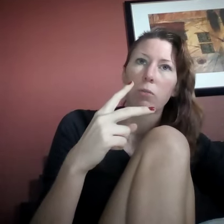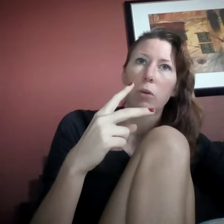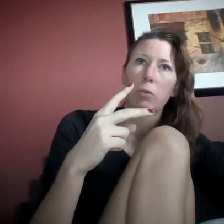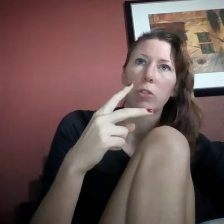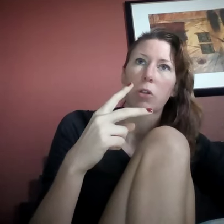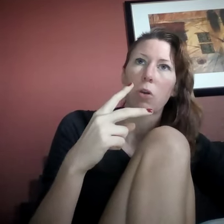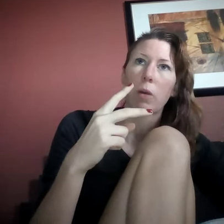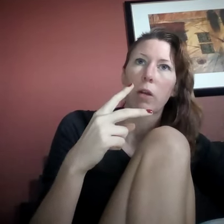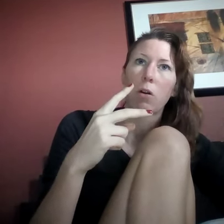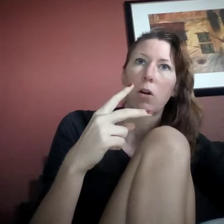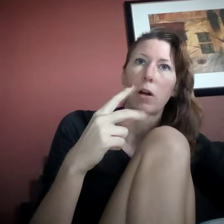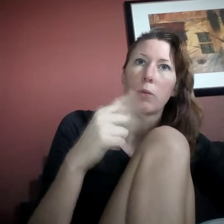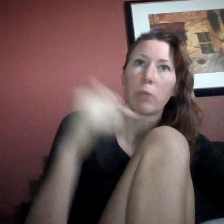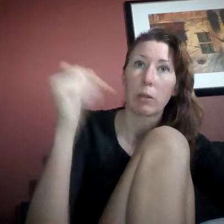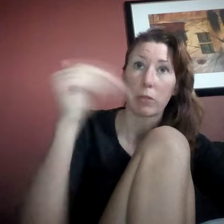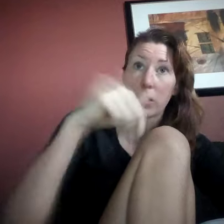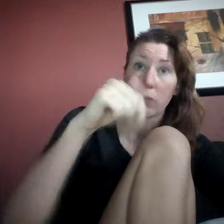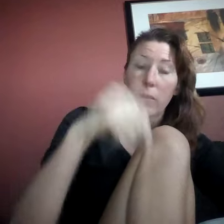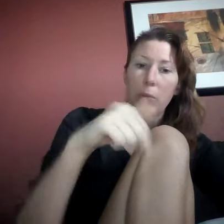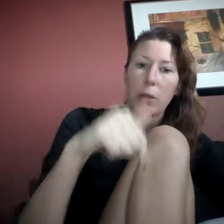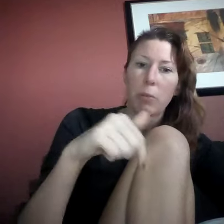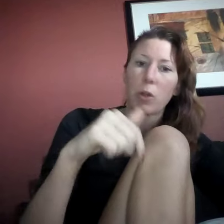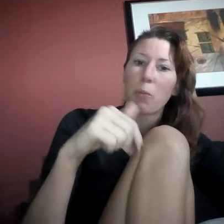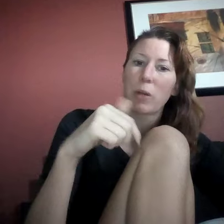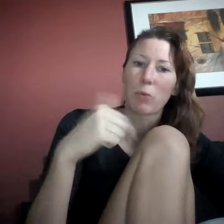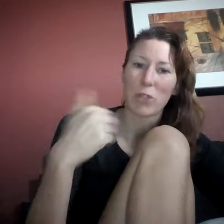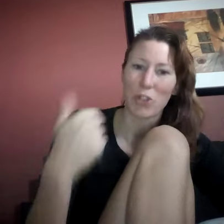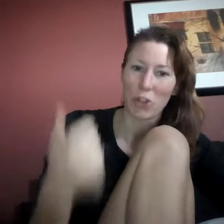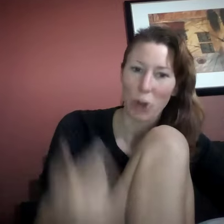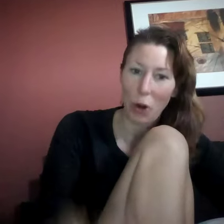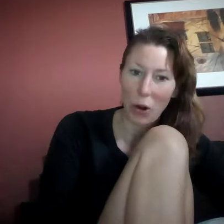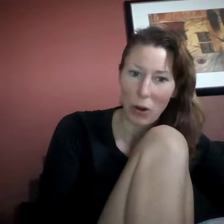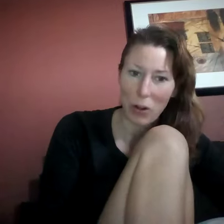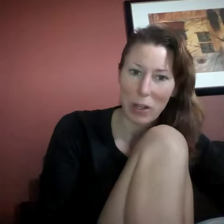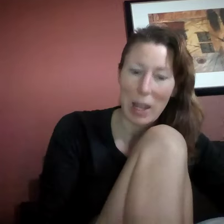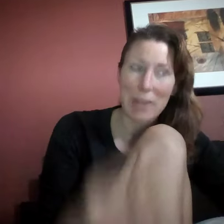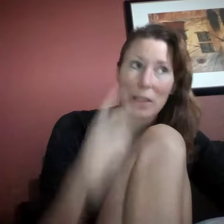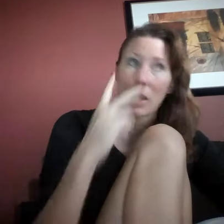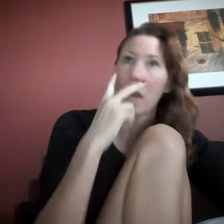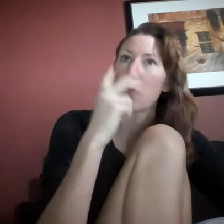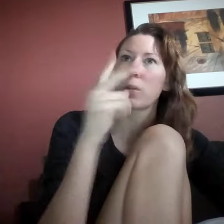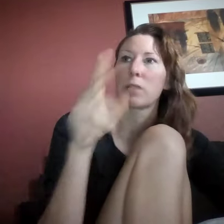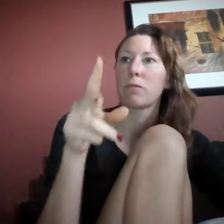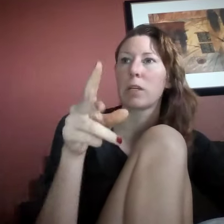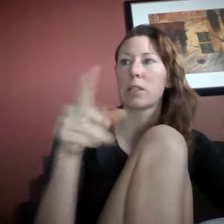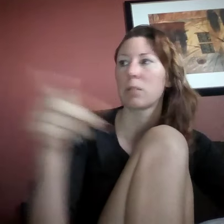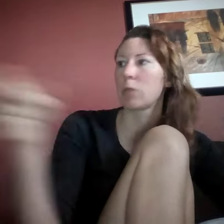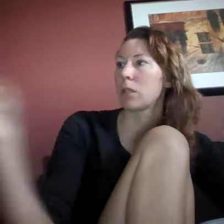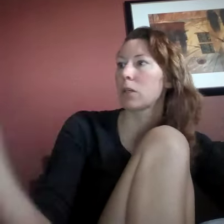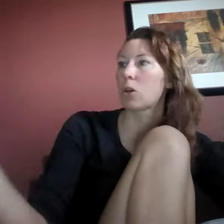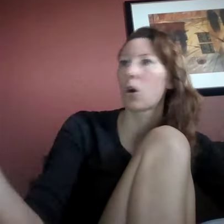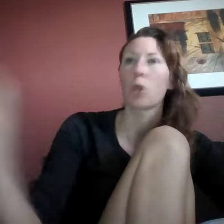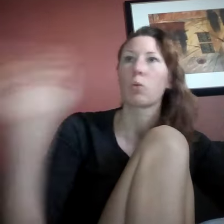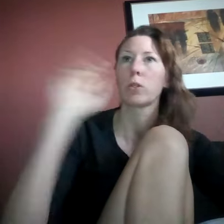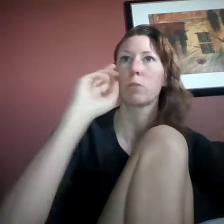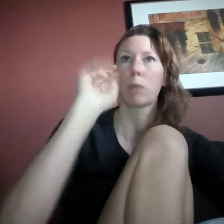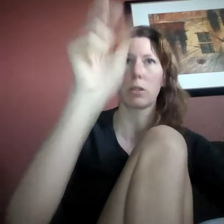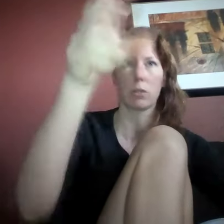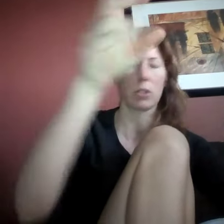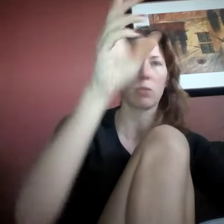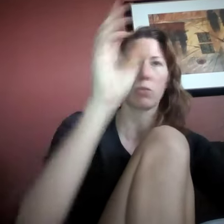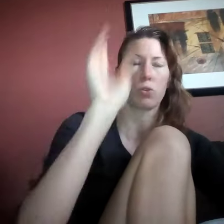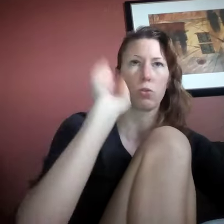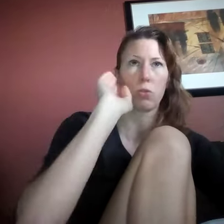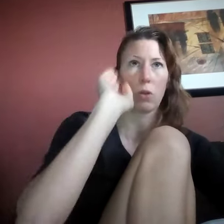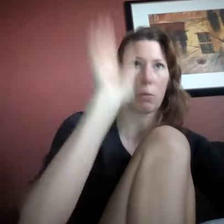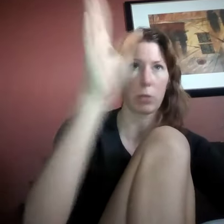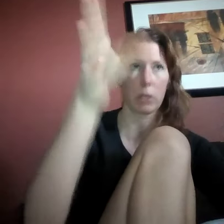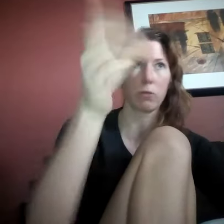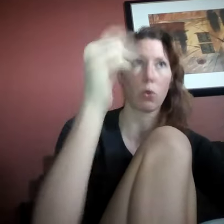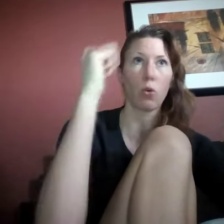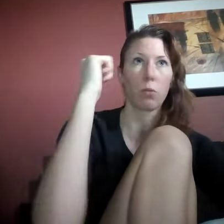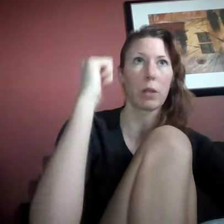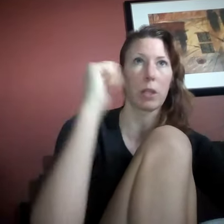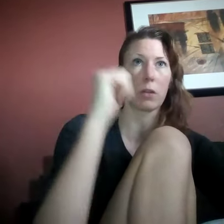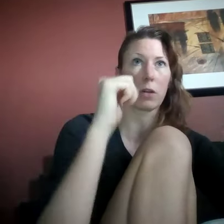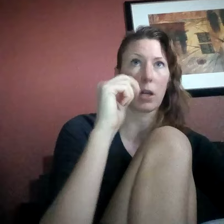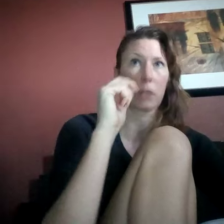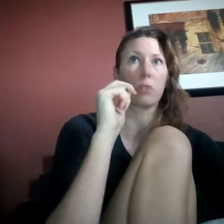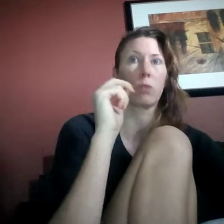what was going on when I was getting raped down below, but it was dark and the guy wasn't facing me. The guard was meant, he was, I believe, told by the other guy, because the